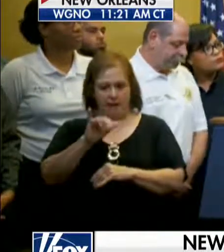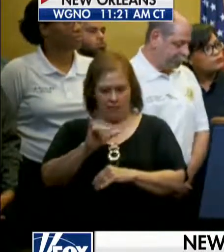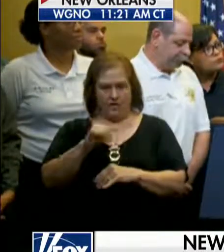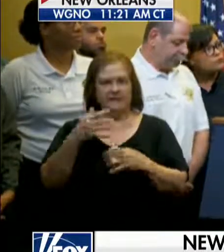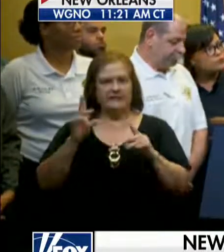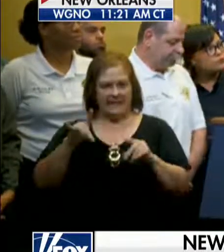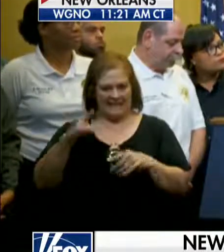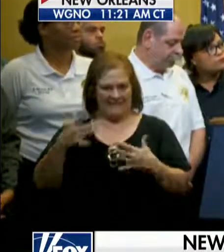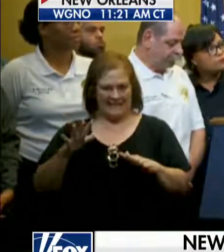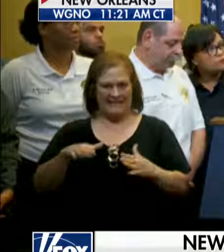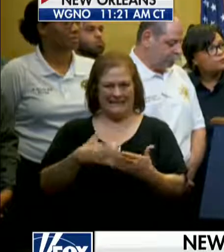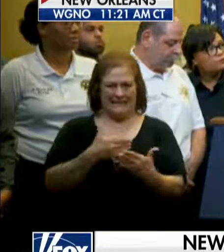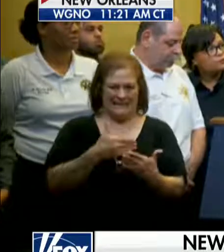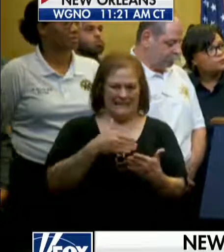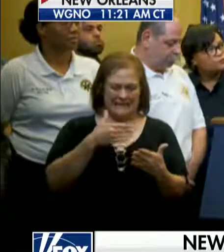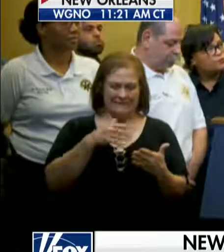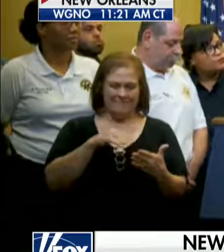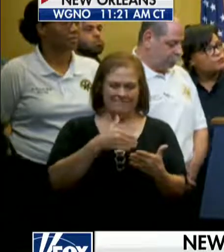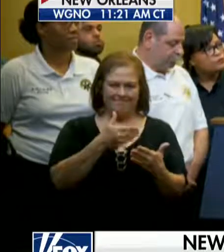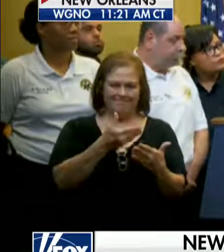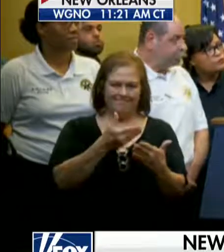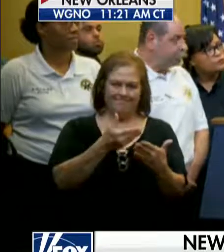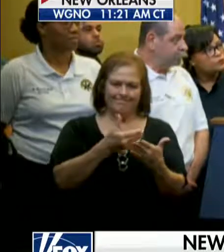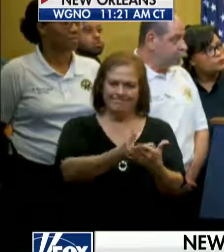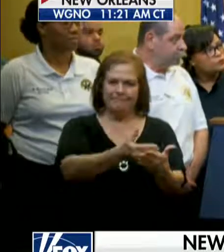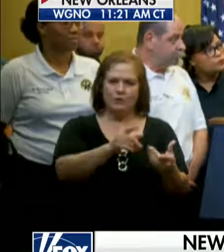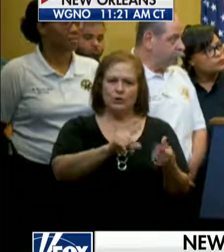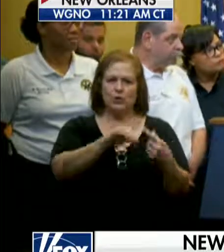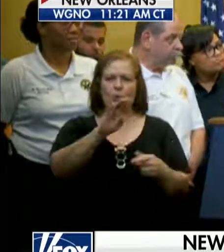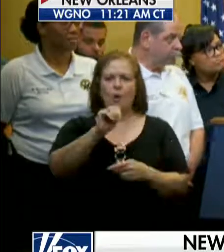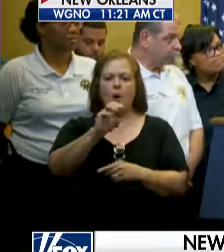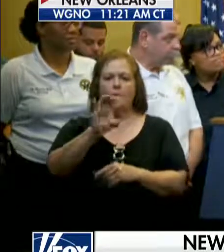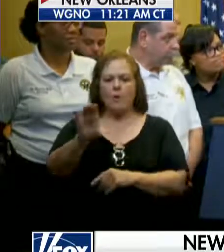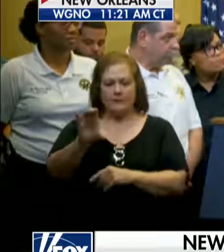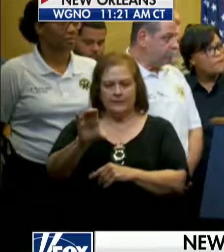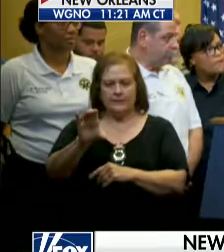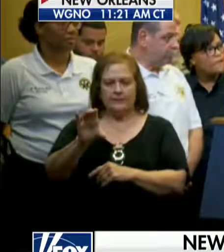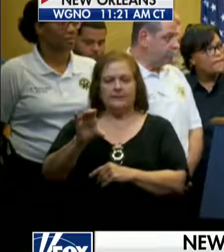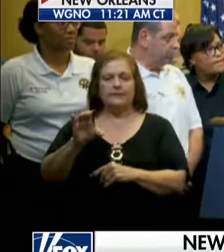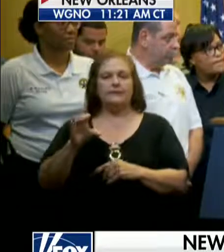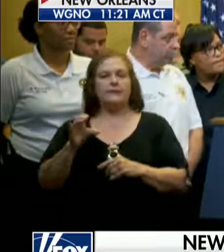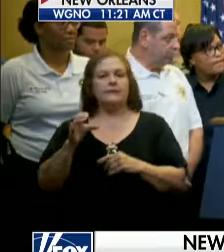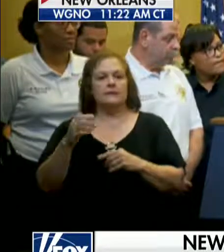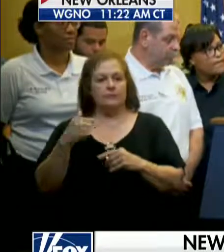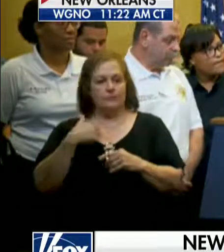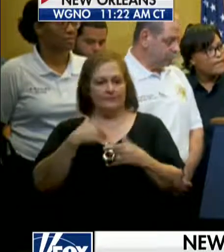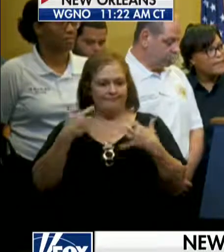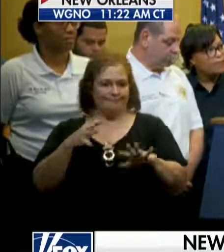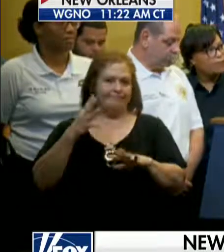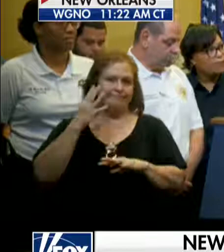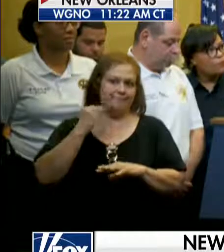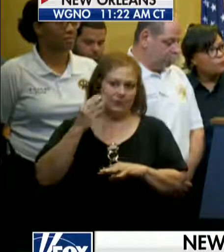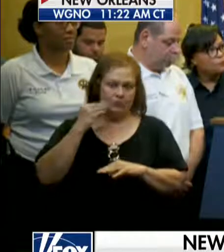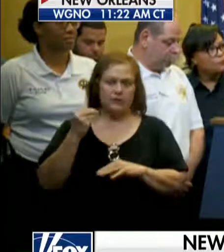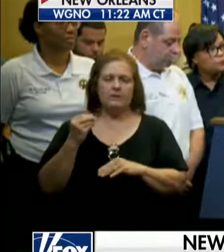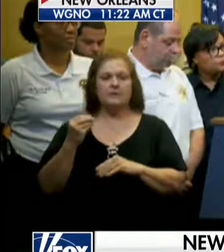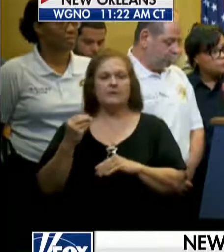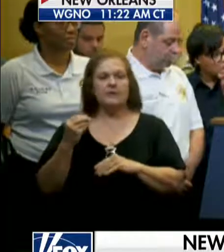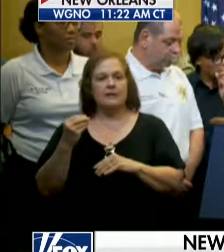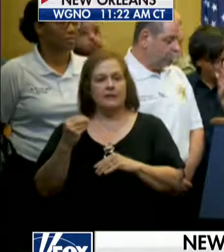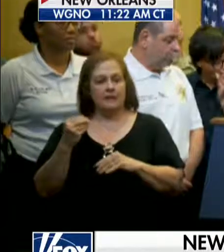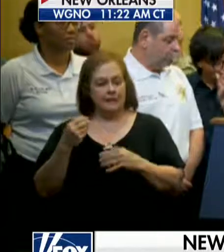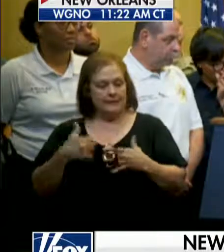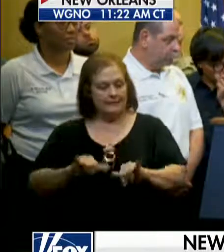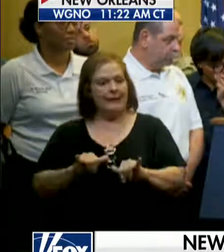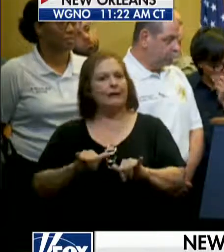made landfall near Morgan City. And we obviously there in our thoughts. We've been in the situation before. We're still in the situation with